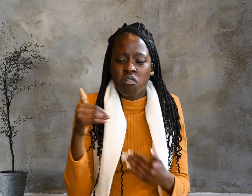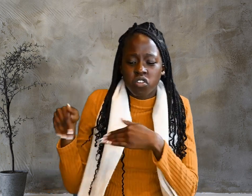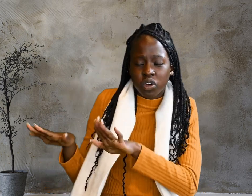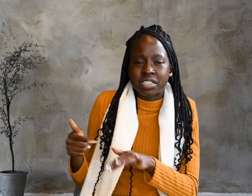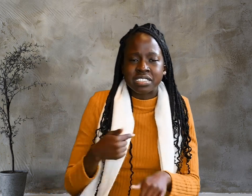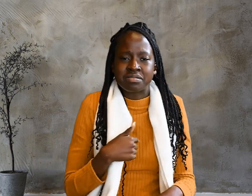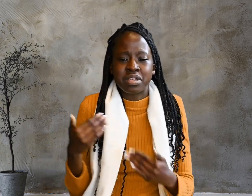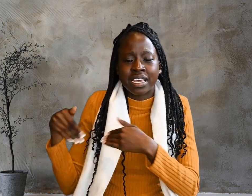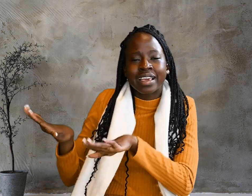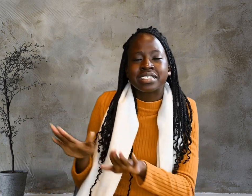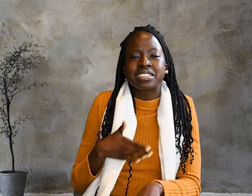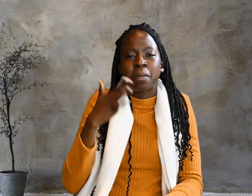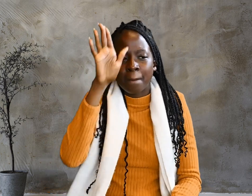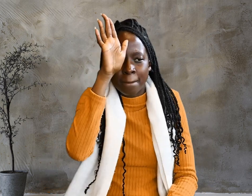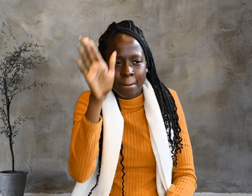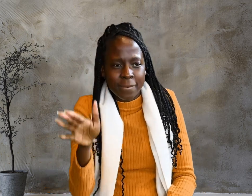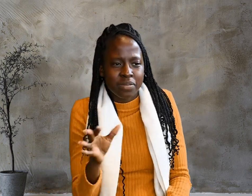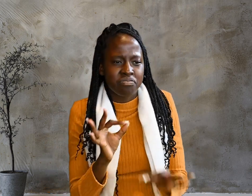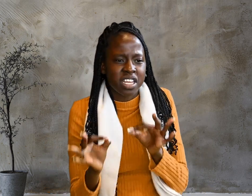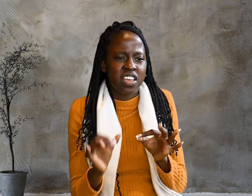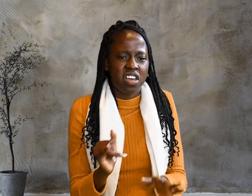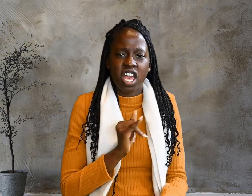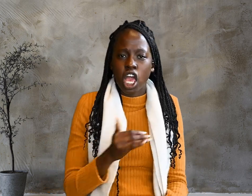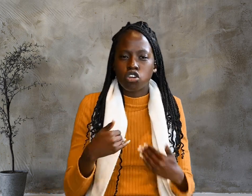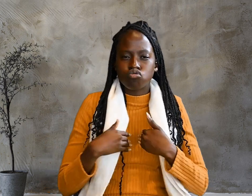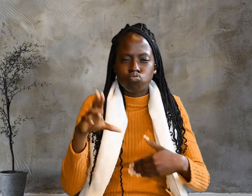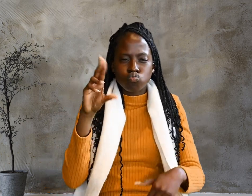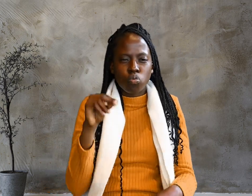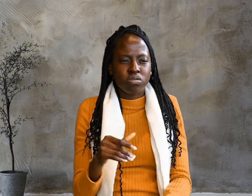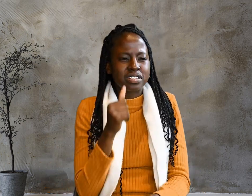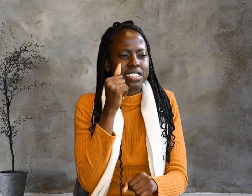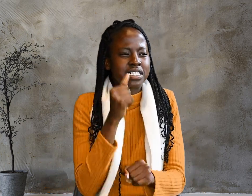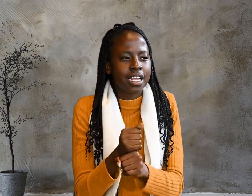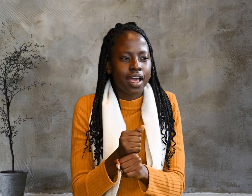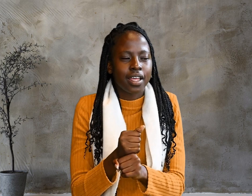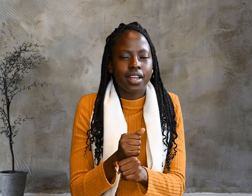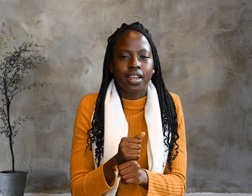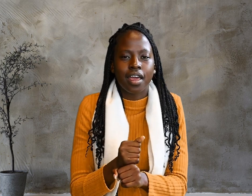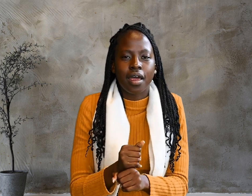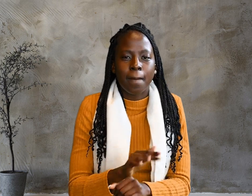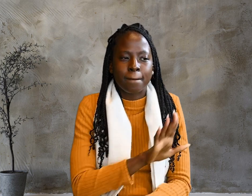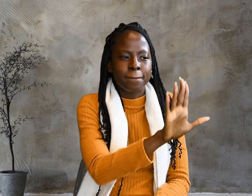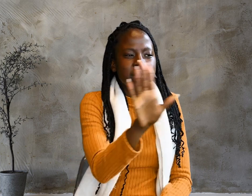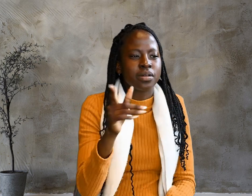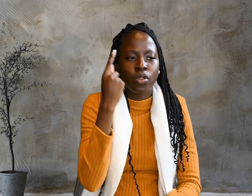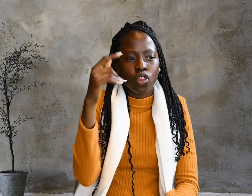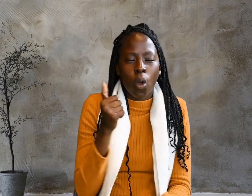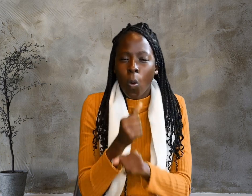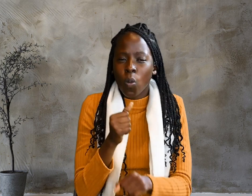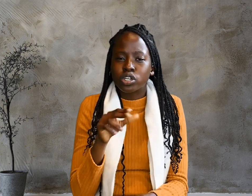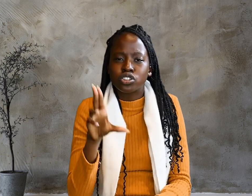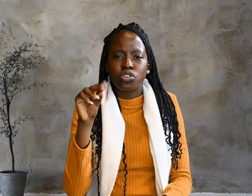If I had not done among them the works no one else did,